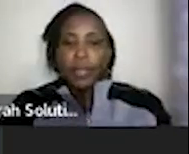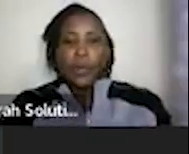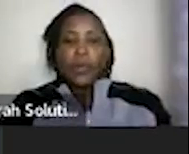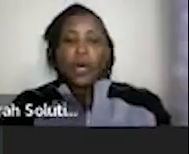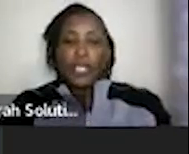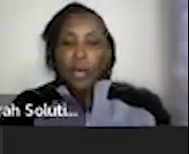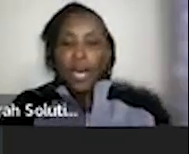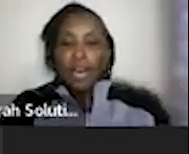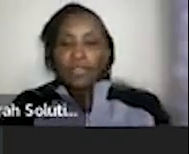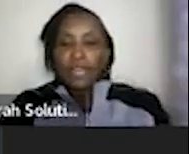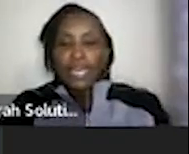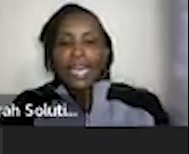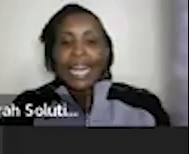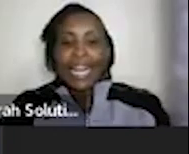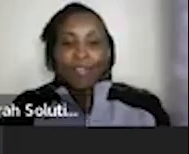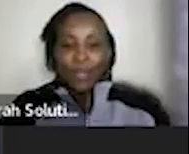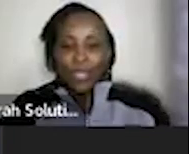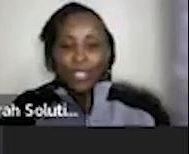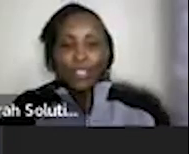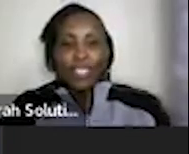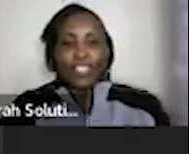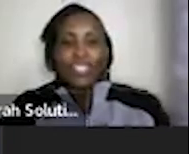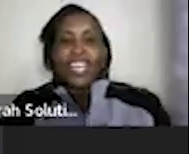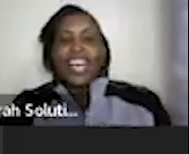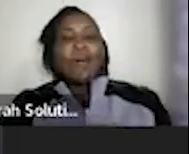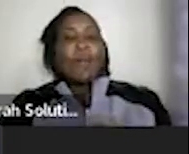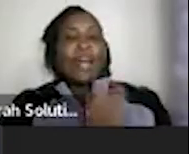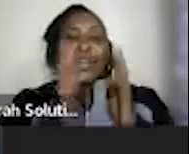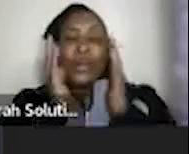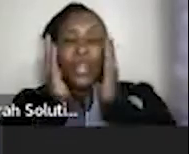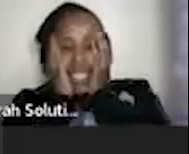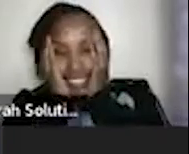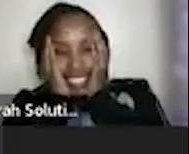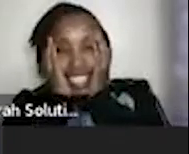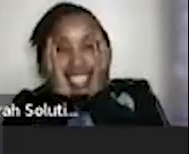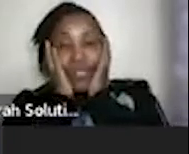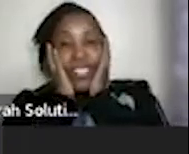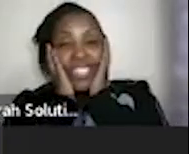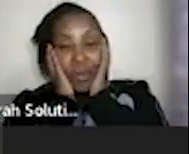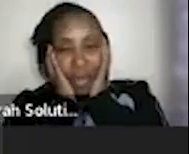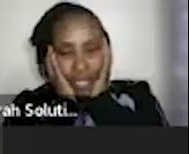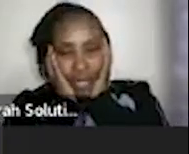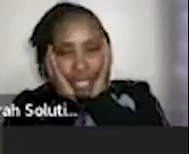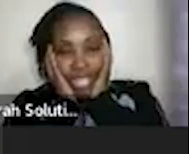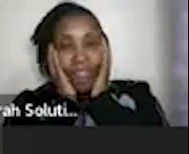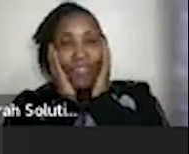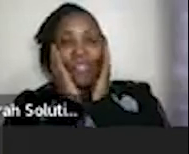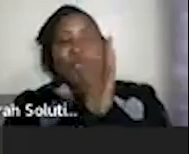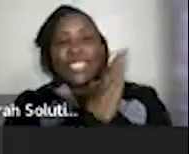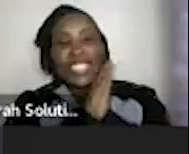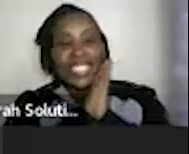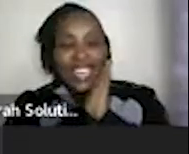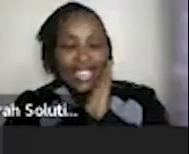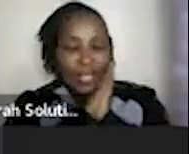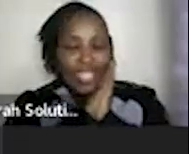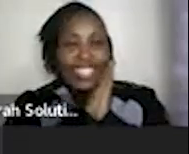together we also have uh nile front cottages my god nile front is magical nile front